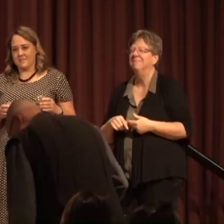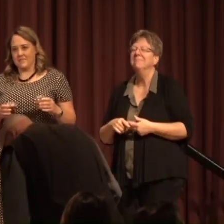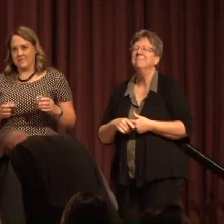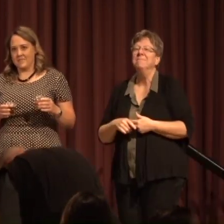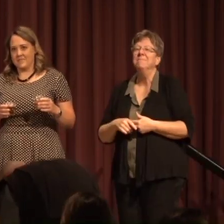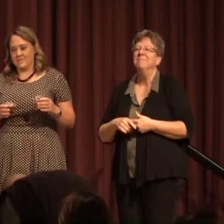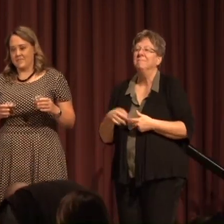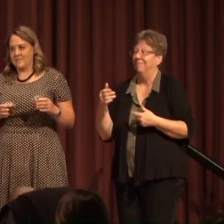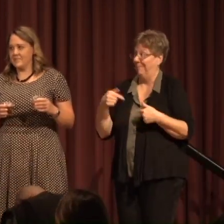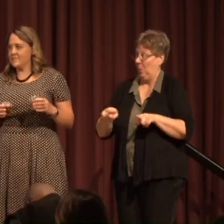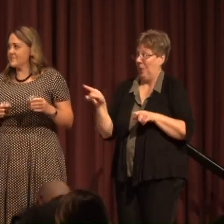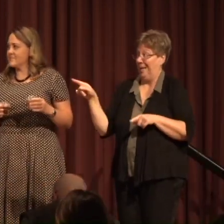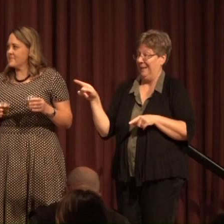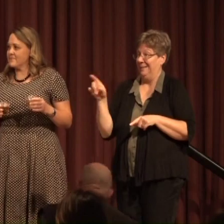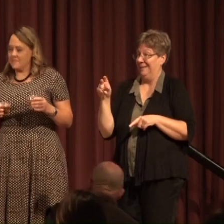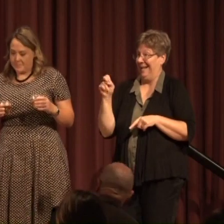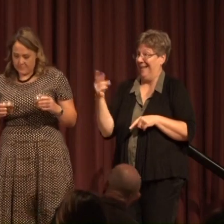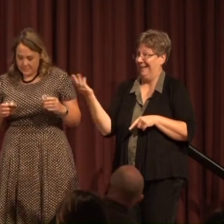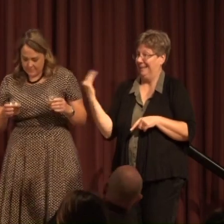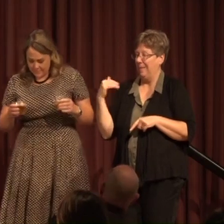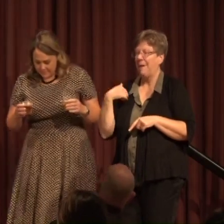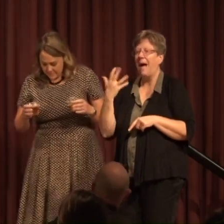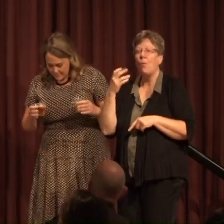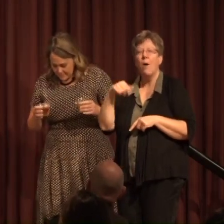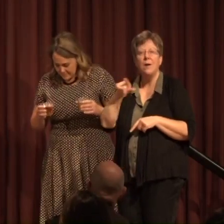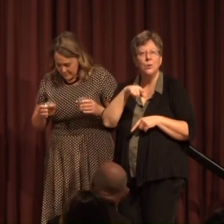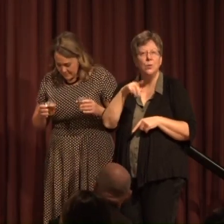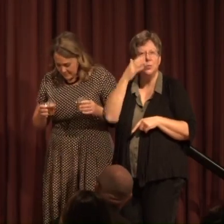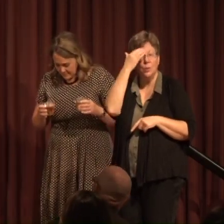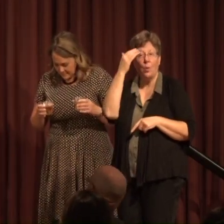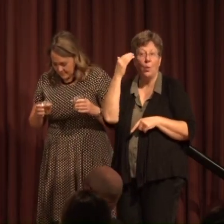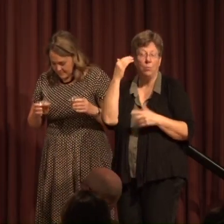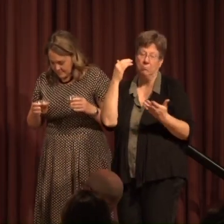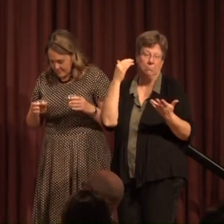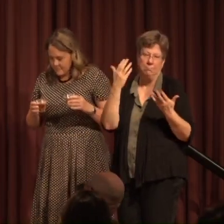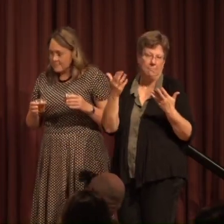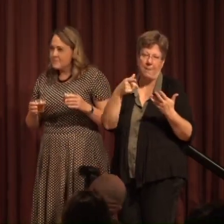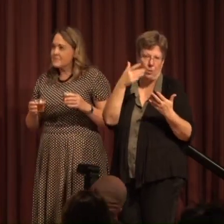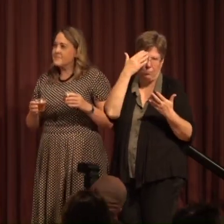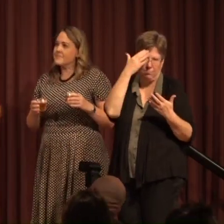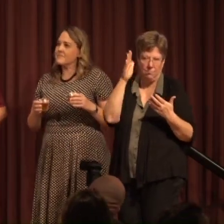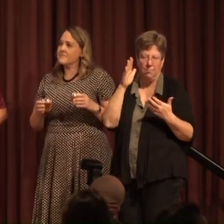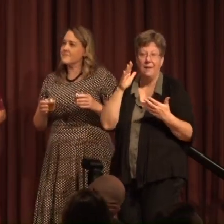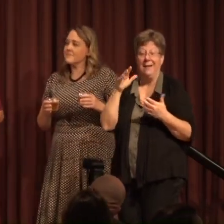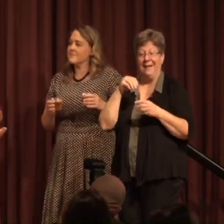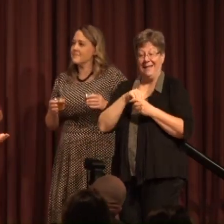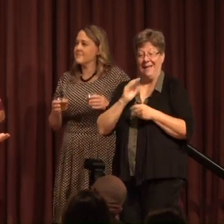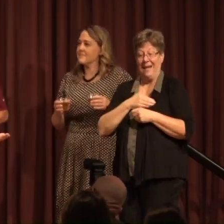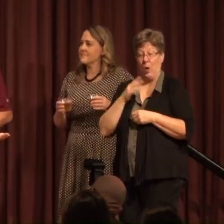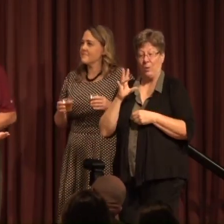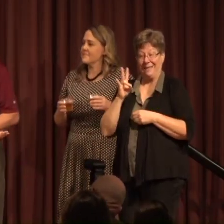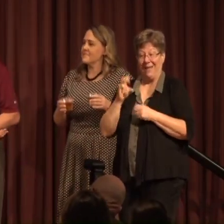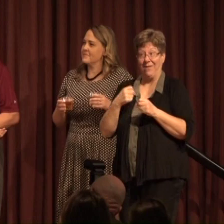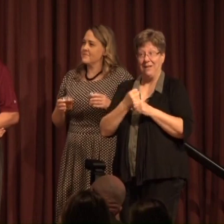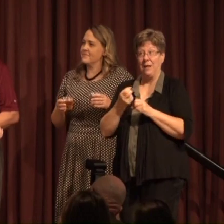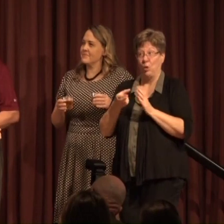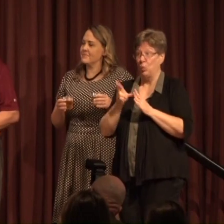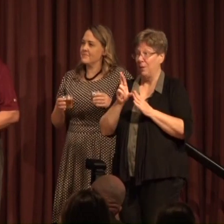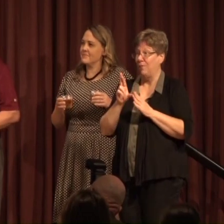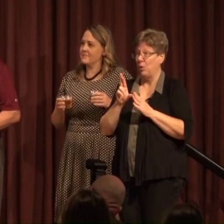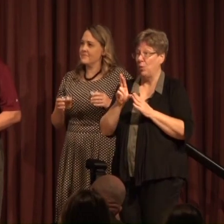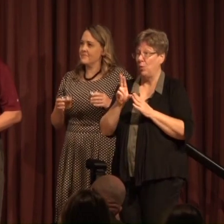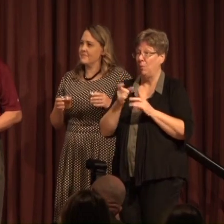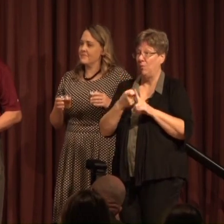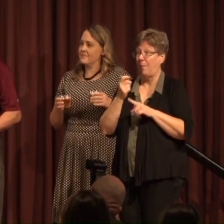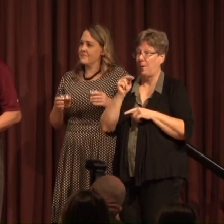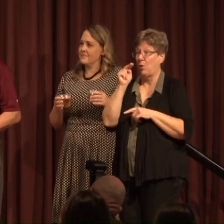And while Nathan's coming up I want all of you to know, if you didn't already That in our seven year review By